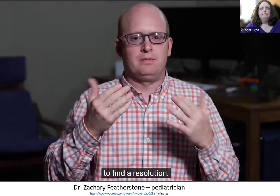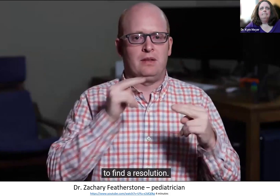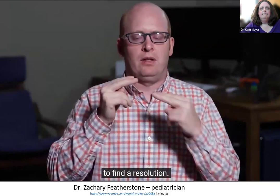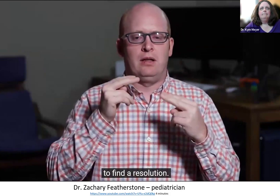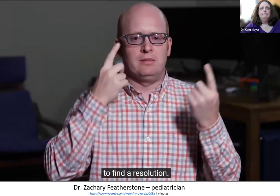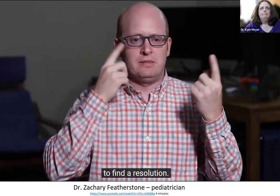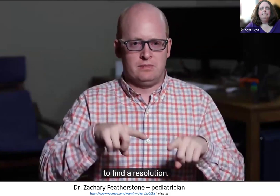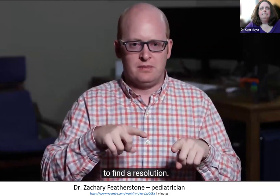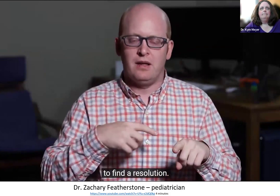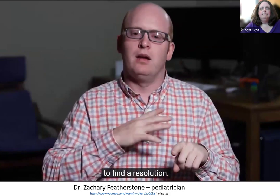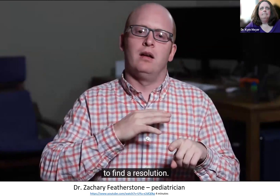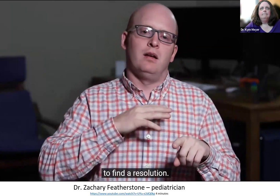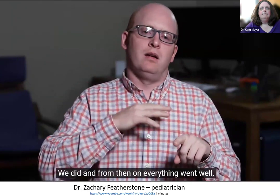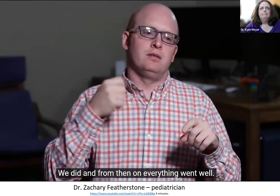resolution.